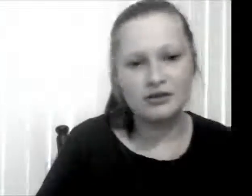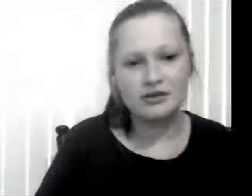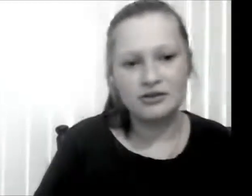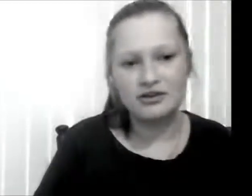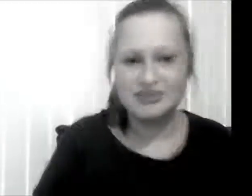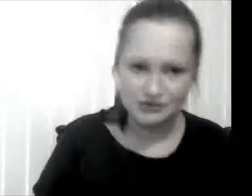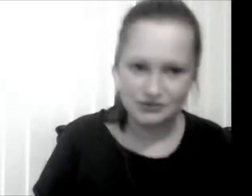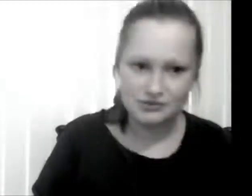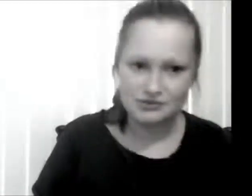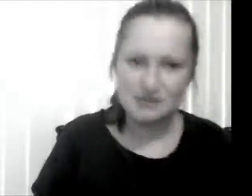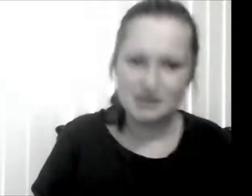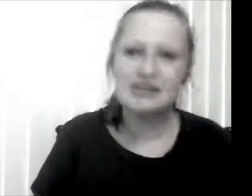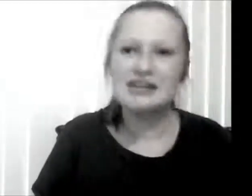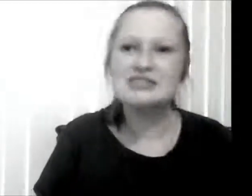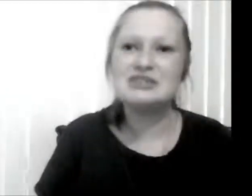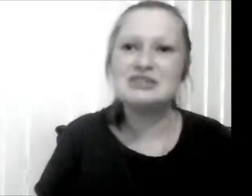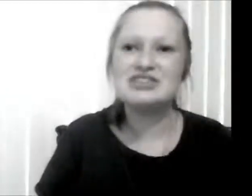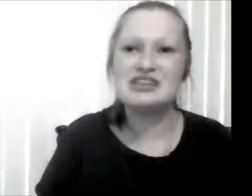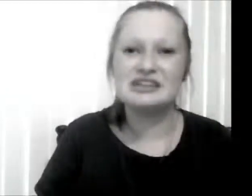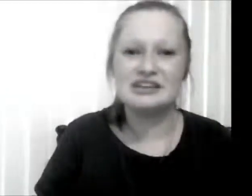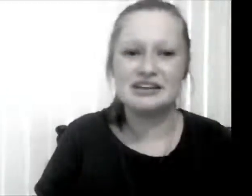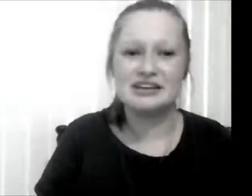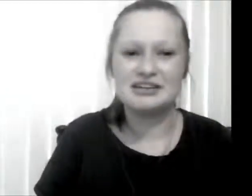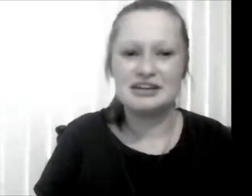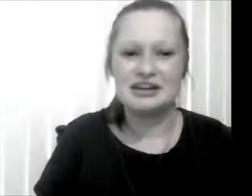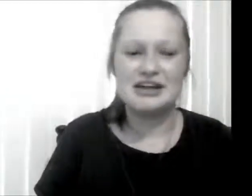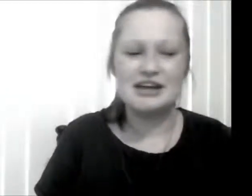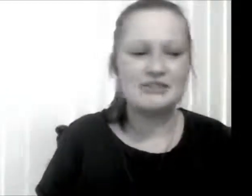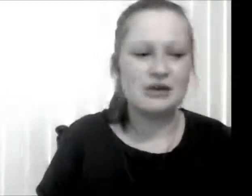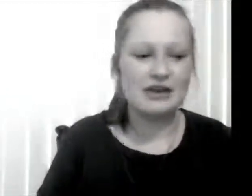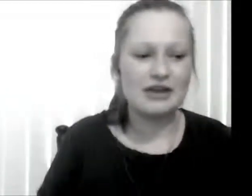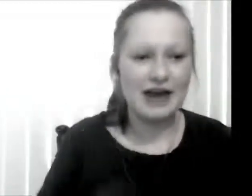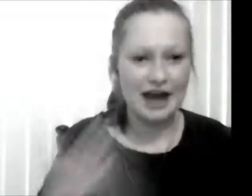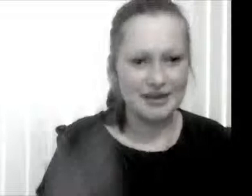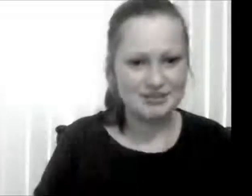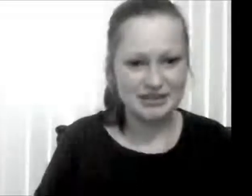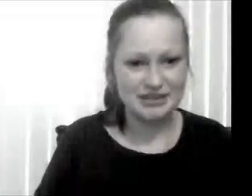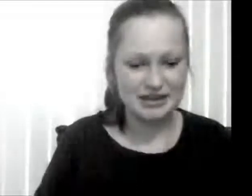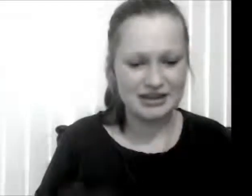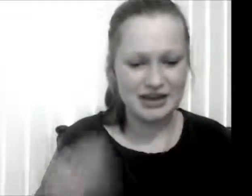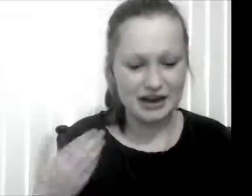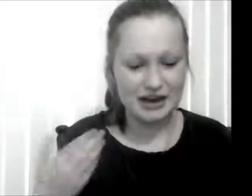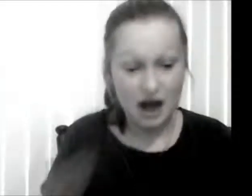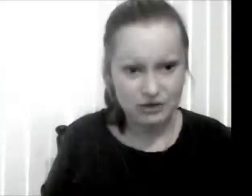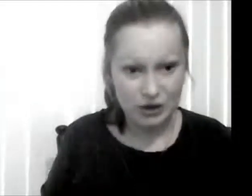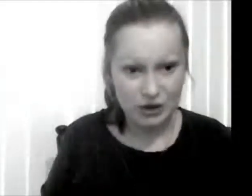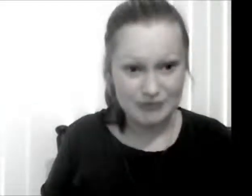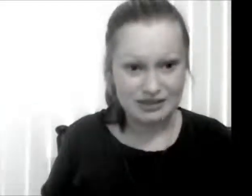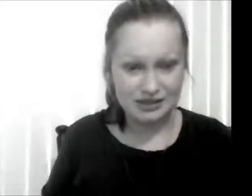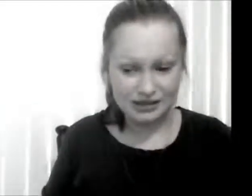Though it's helpful. And it just makes you think that even though yeah I am sick and yeah I can't do heaps of things.